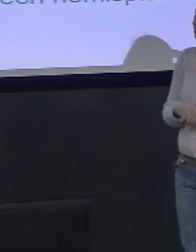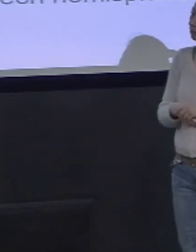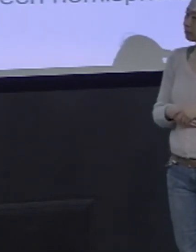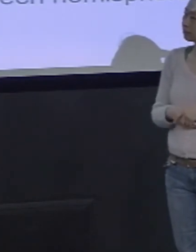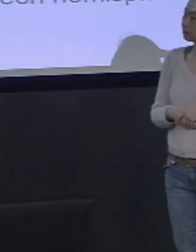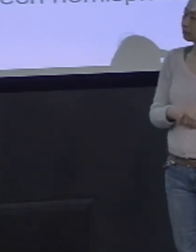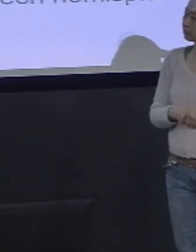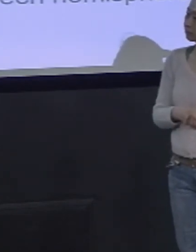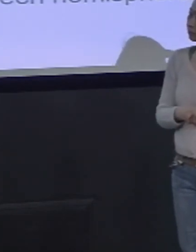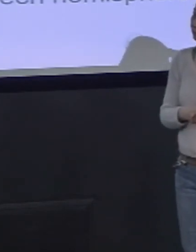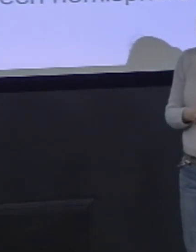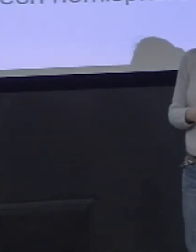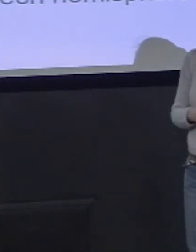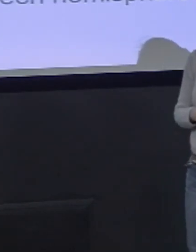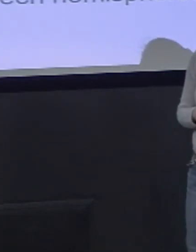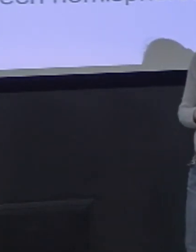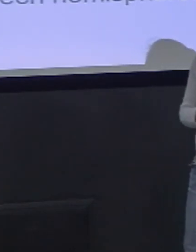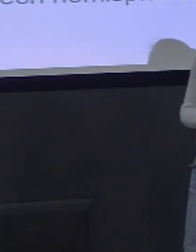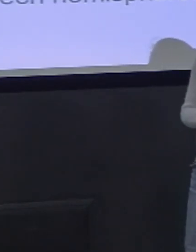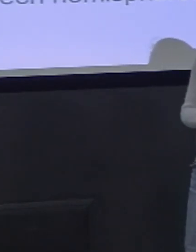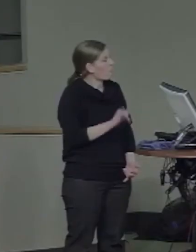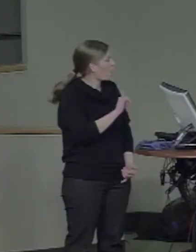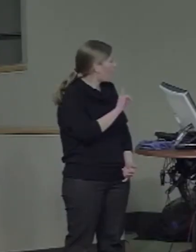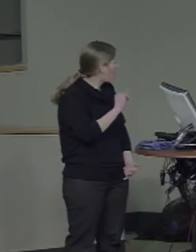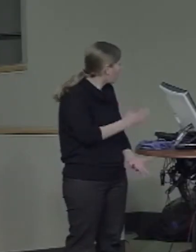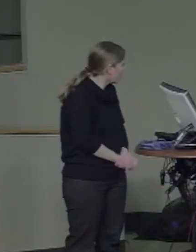some differences there. Yeah, interesting. Thank you.